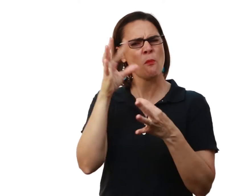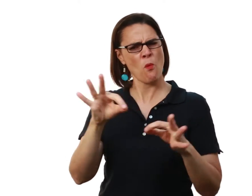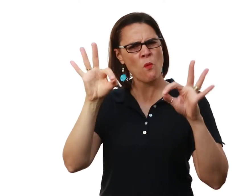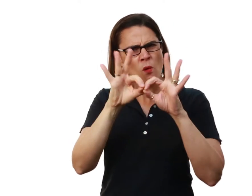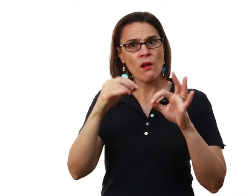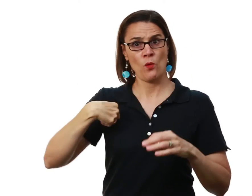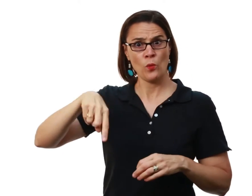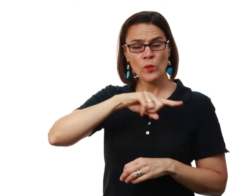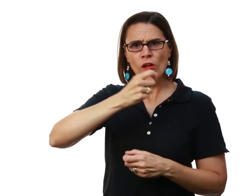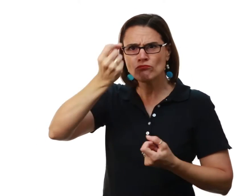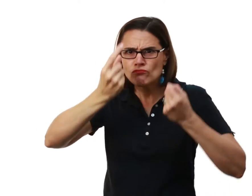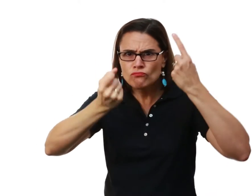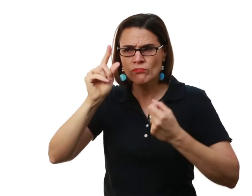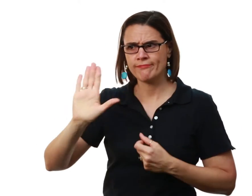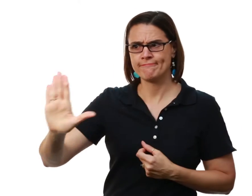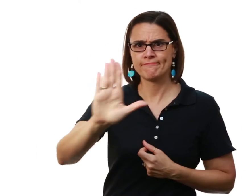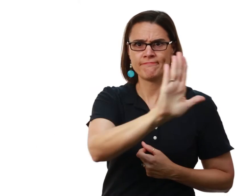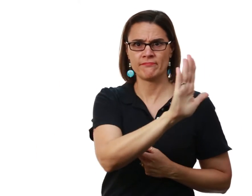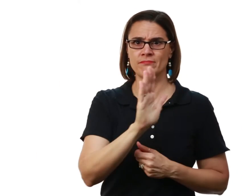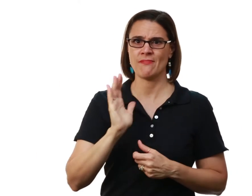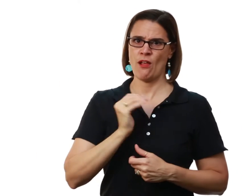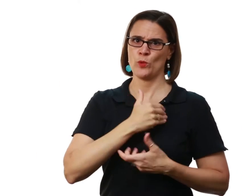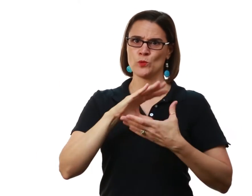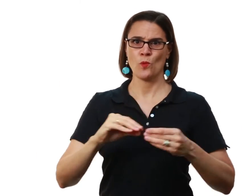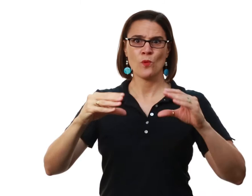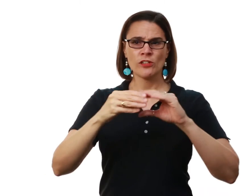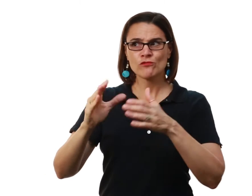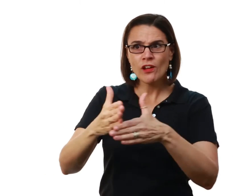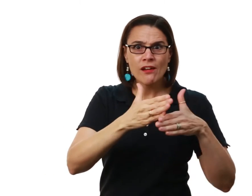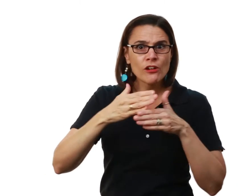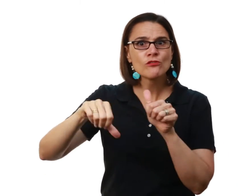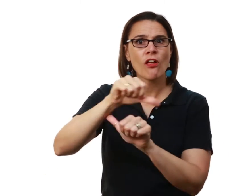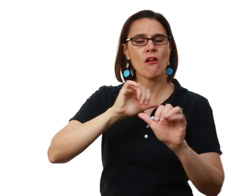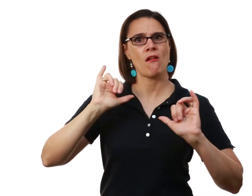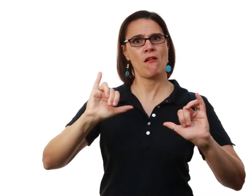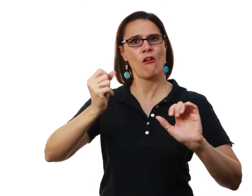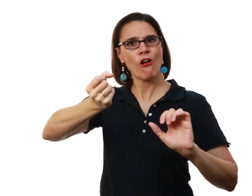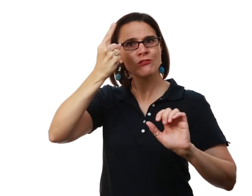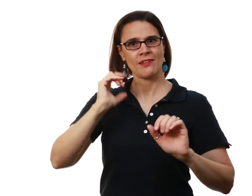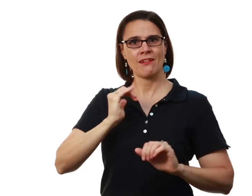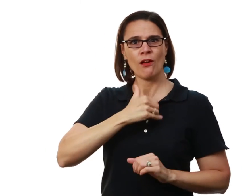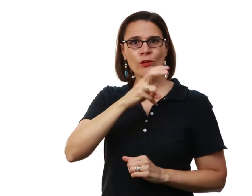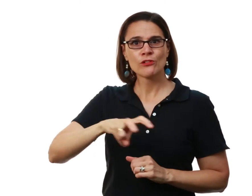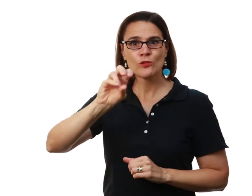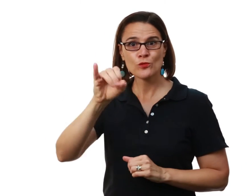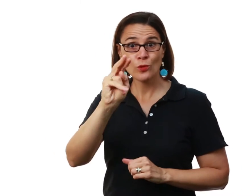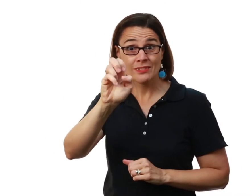I think it's important that we understand each and every one's story that we share our story with each other so that we can understand each